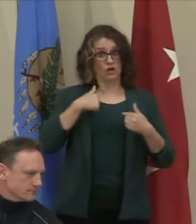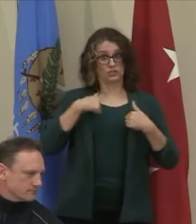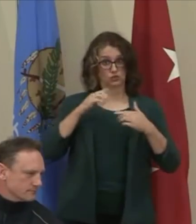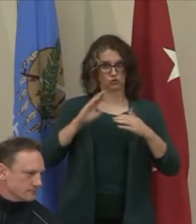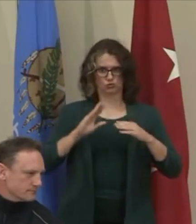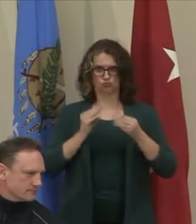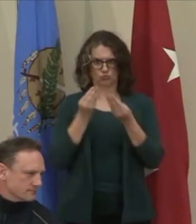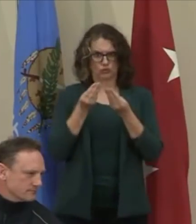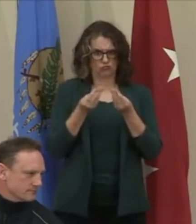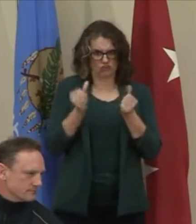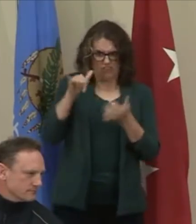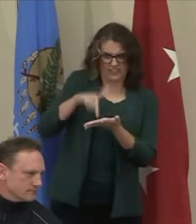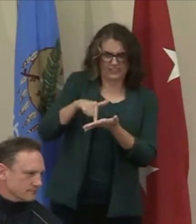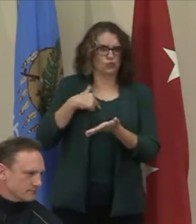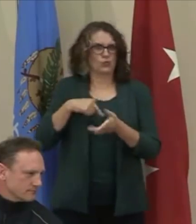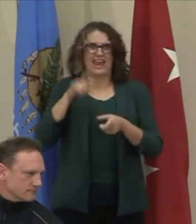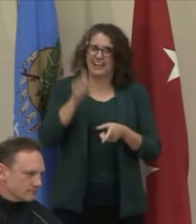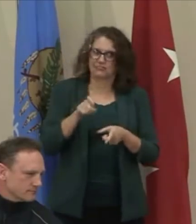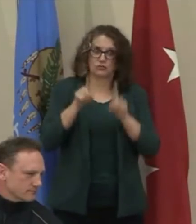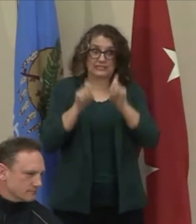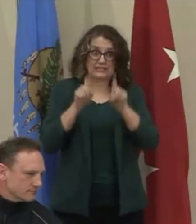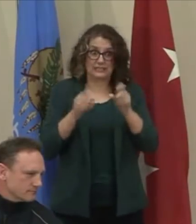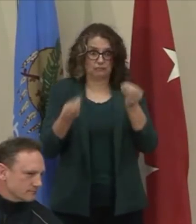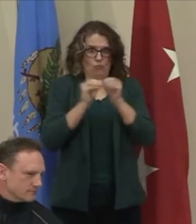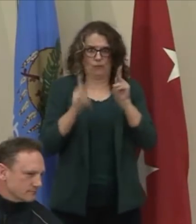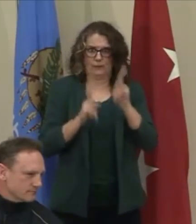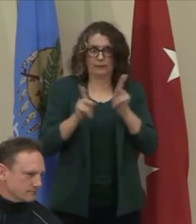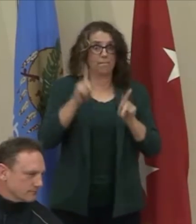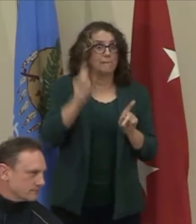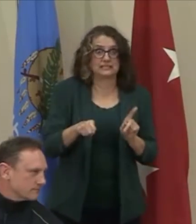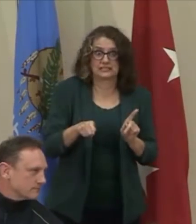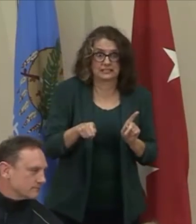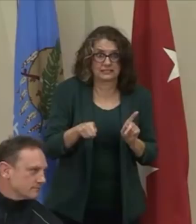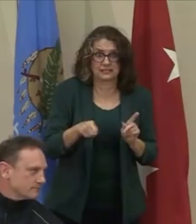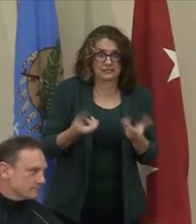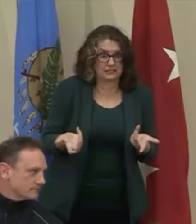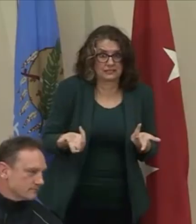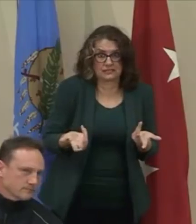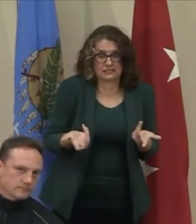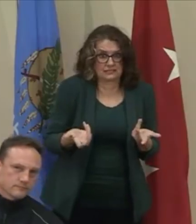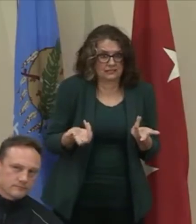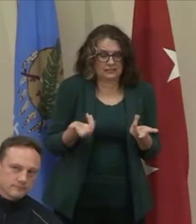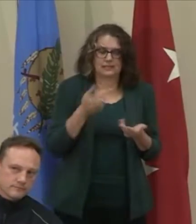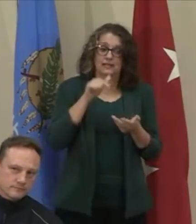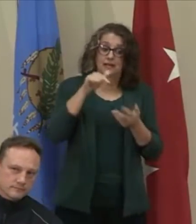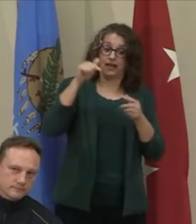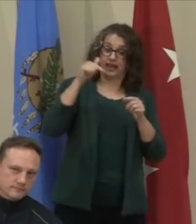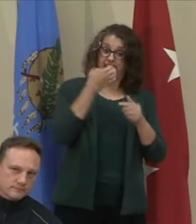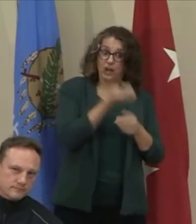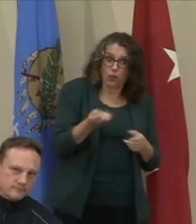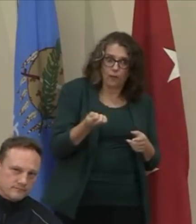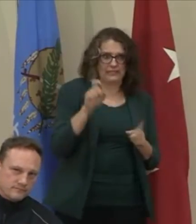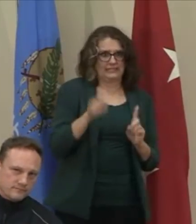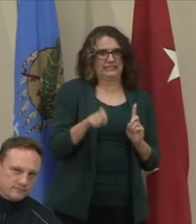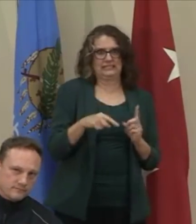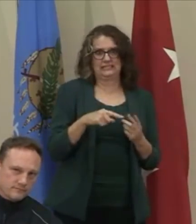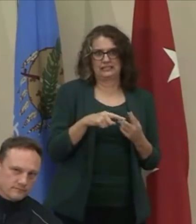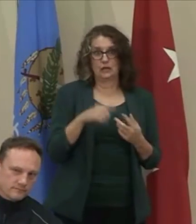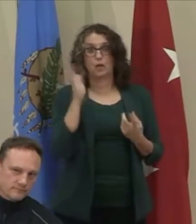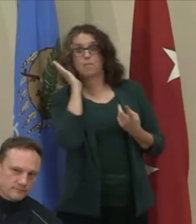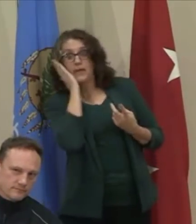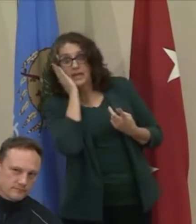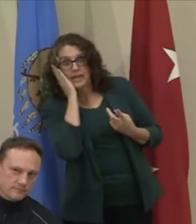addition to having adequate protective equipment for our frontline health care workers and having hospital beds and